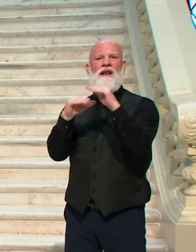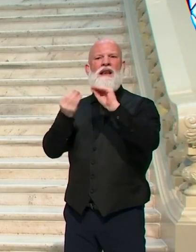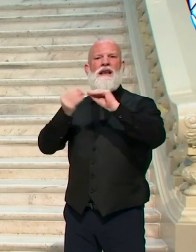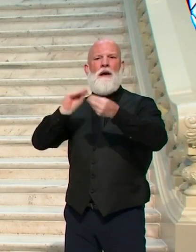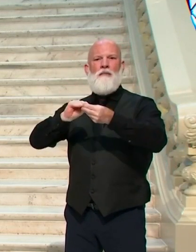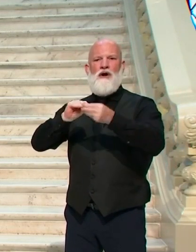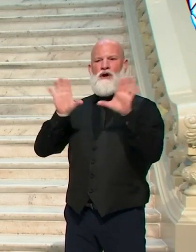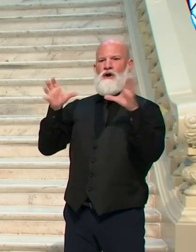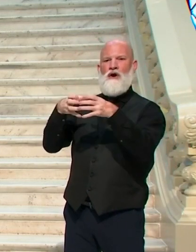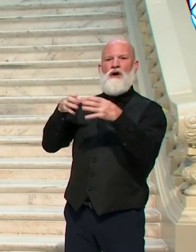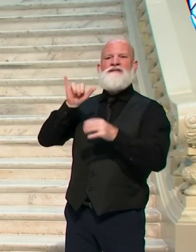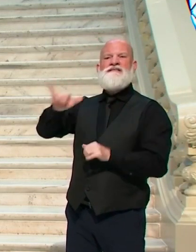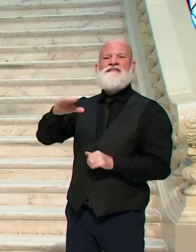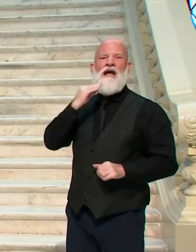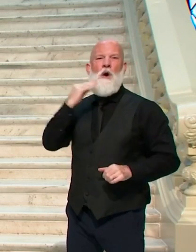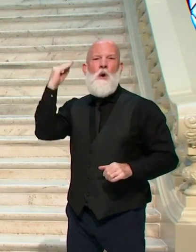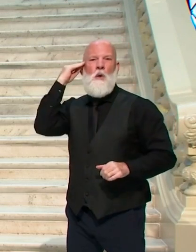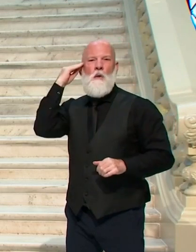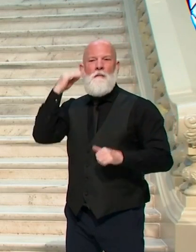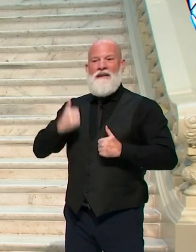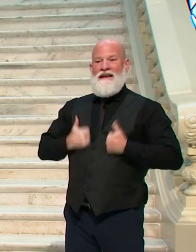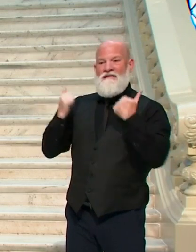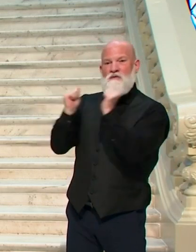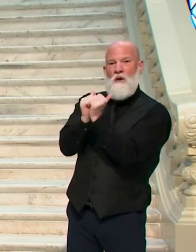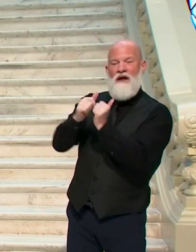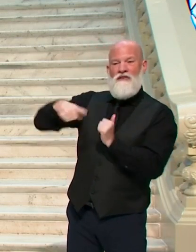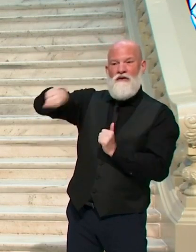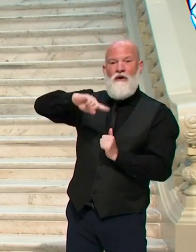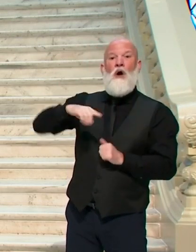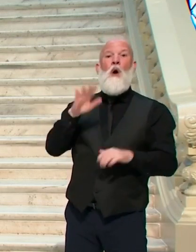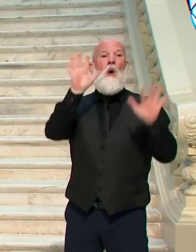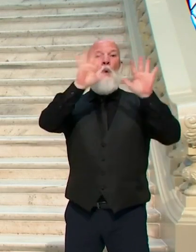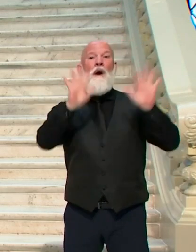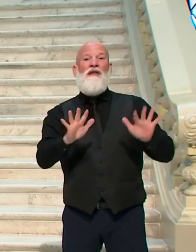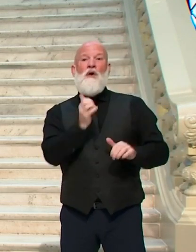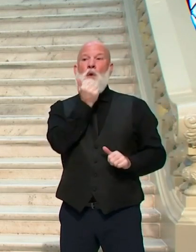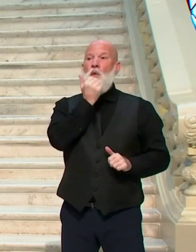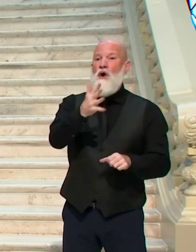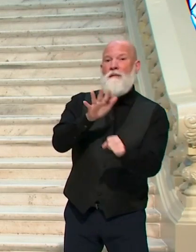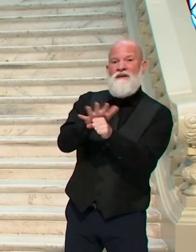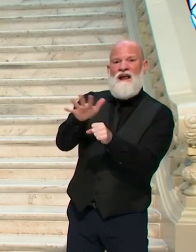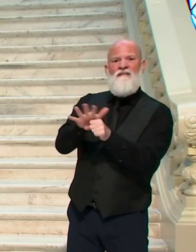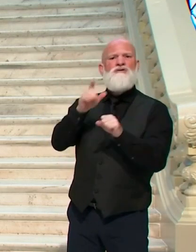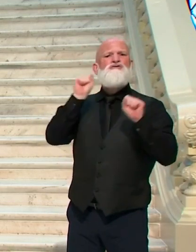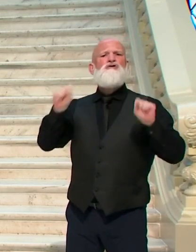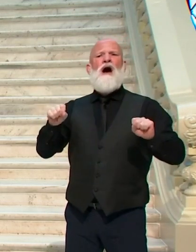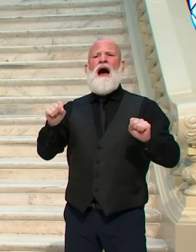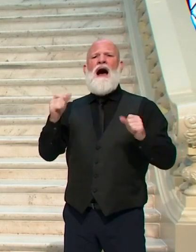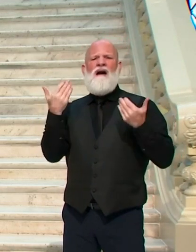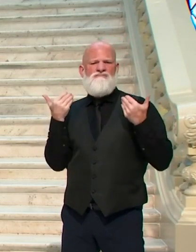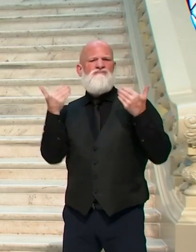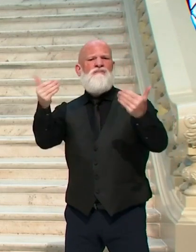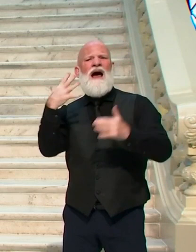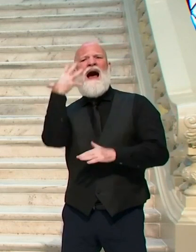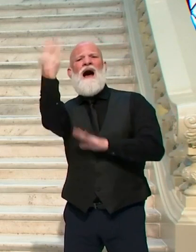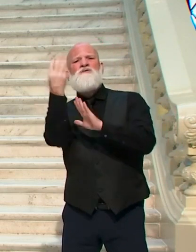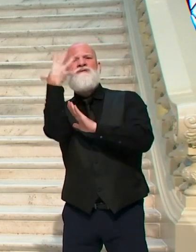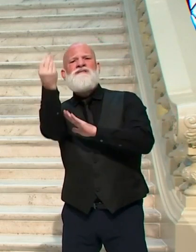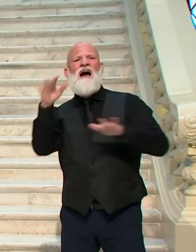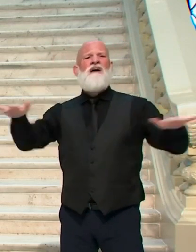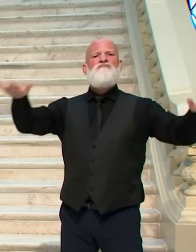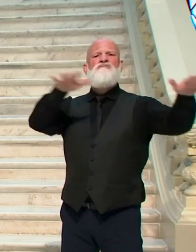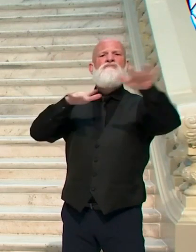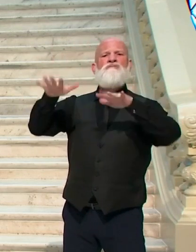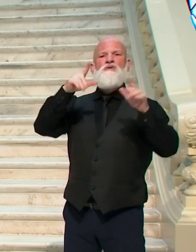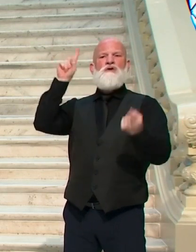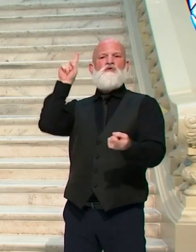see if you can gather outside to reduce the risk of exposure indoors. If you're traveling, take